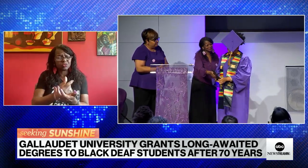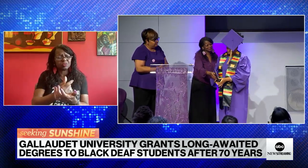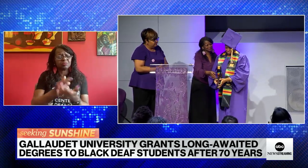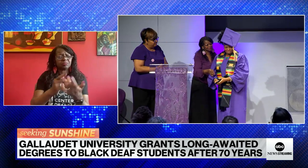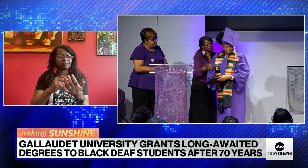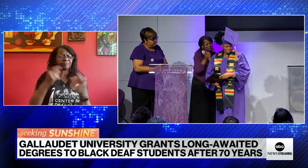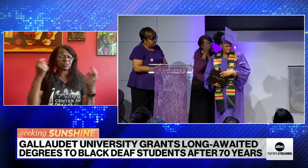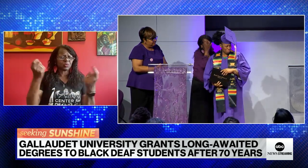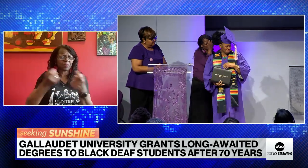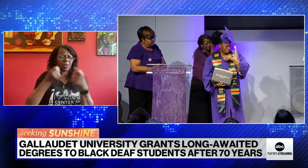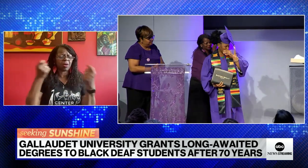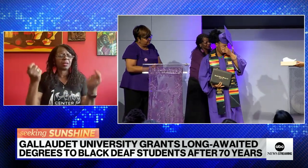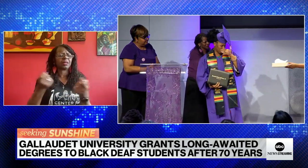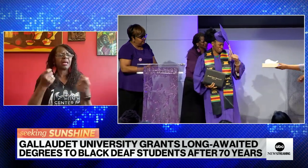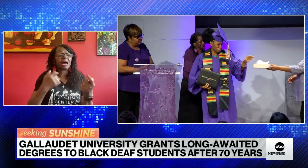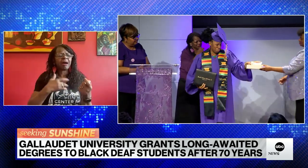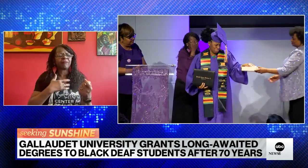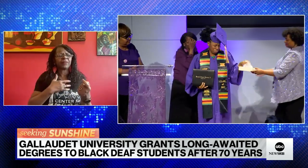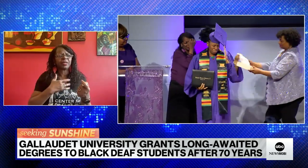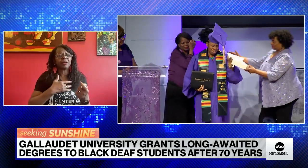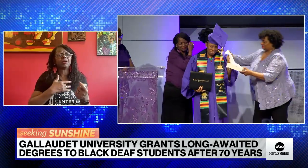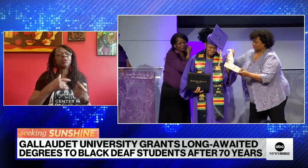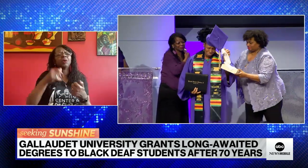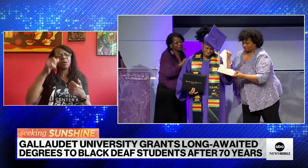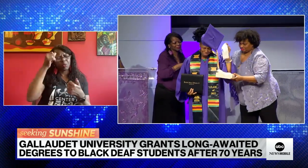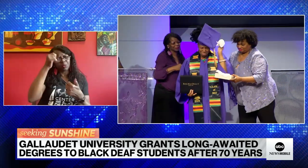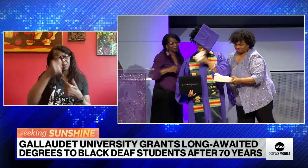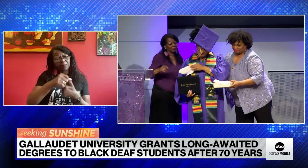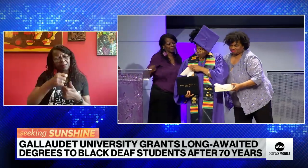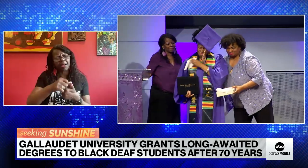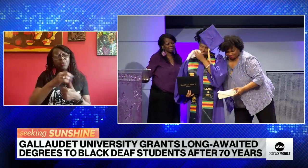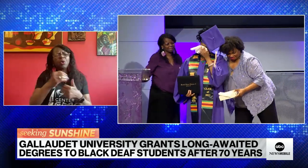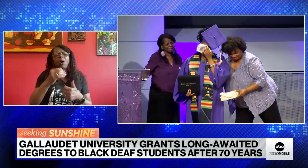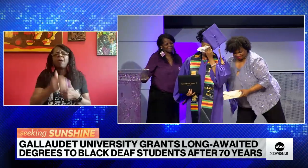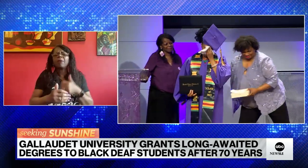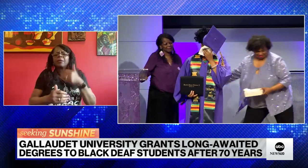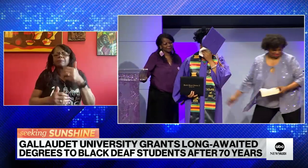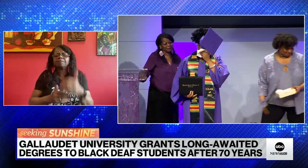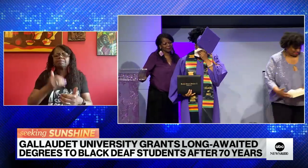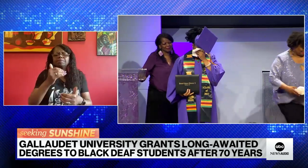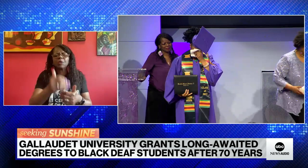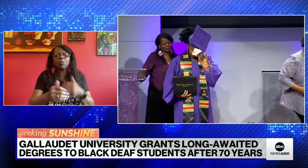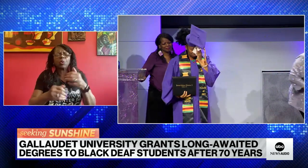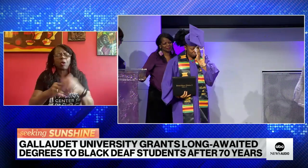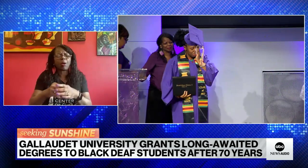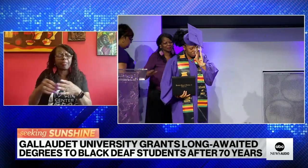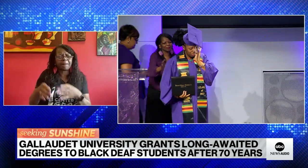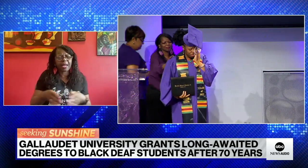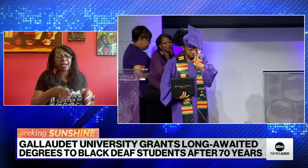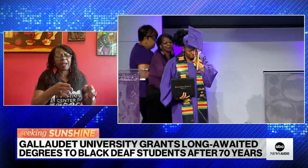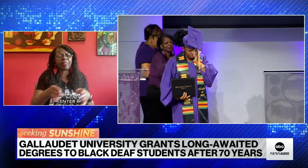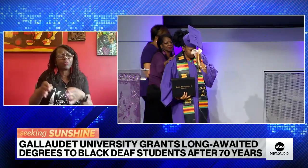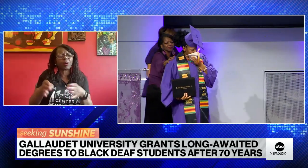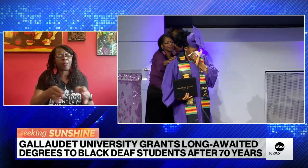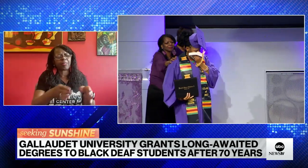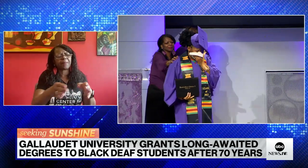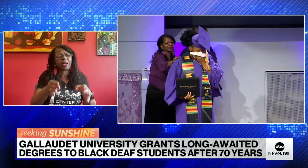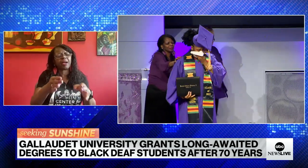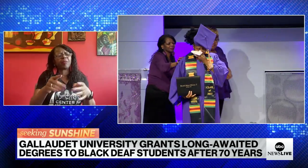had never been addressed. And with that graduation ceremony that just took place, I feel like we can positively remember what